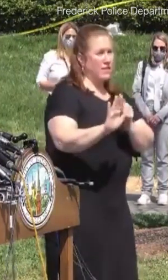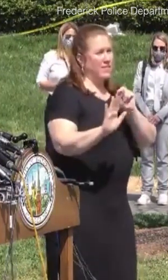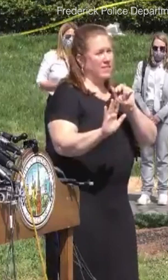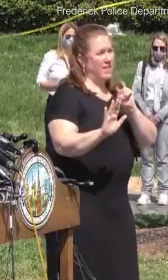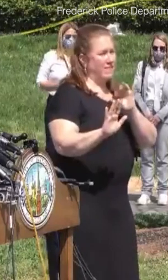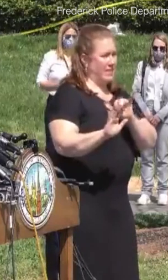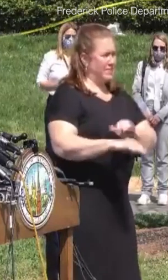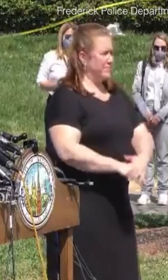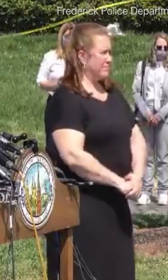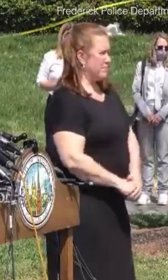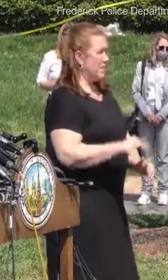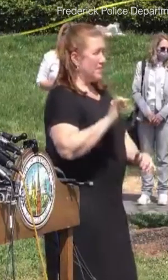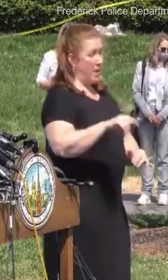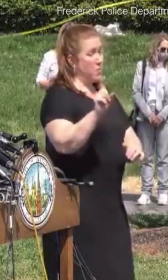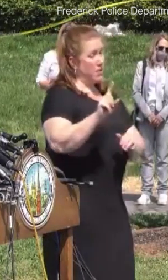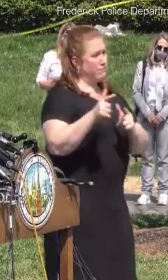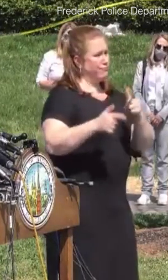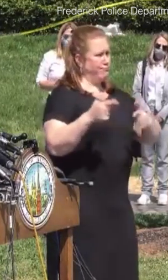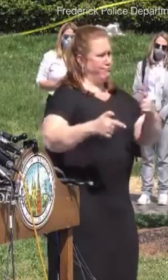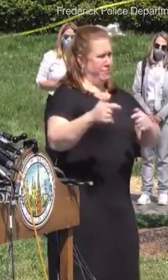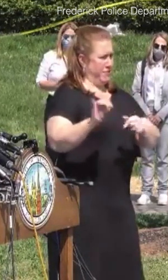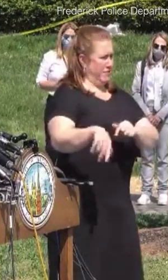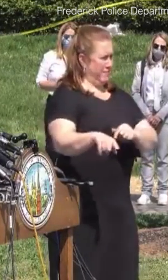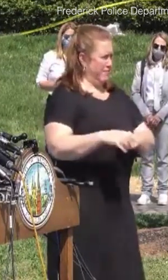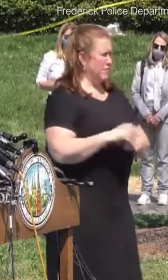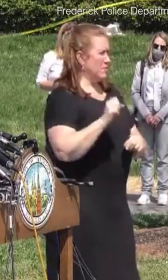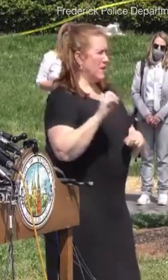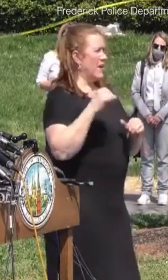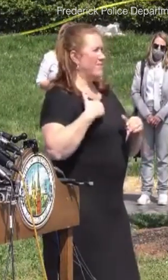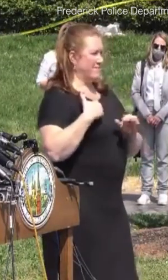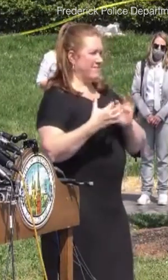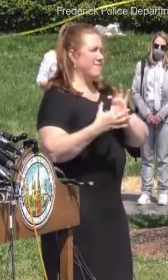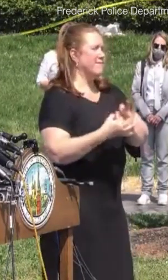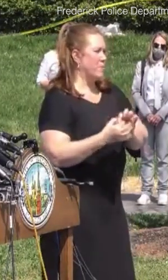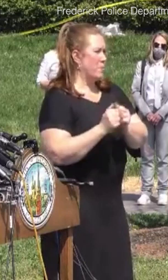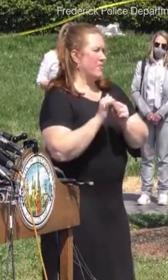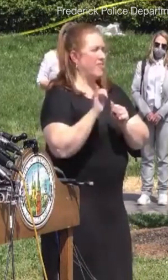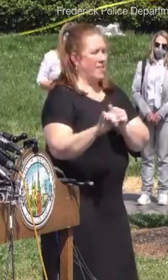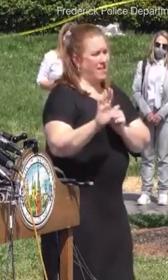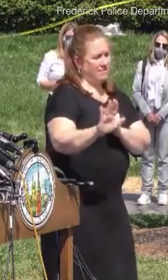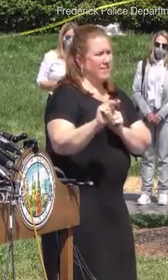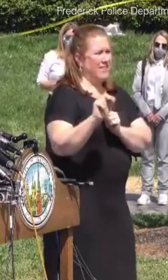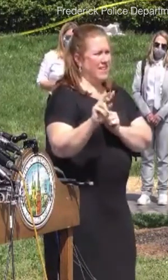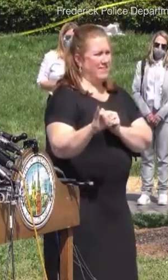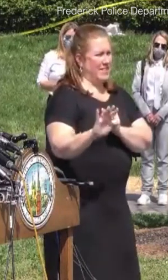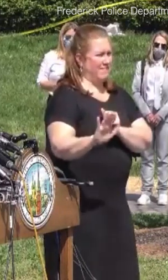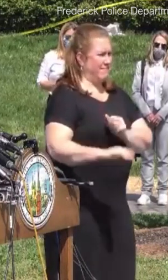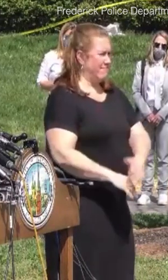place. So there is a connection to the Navy there. I can confirm to you that a rifle was used.